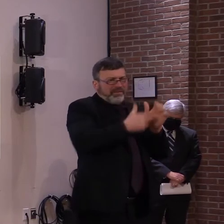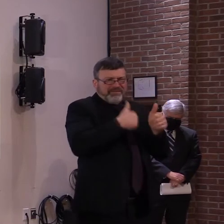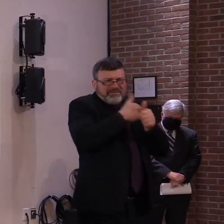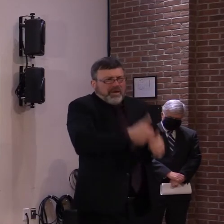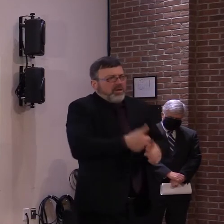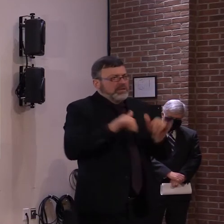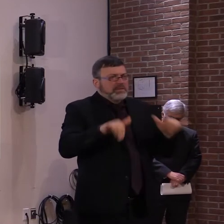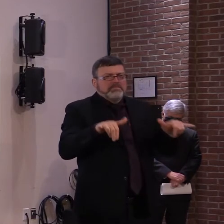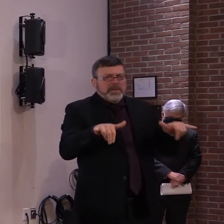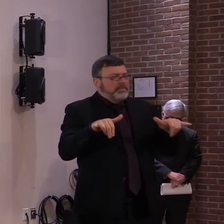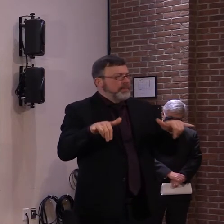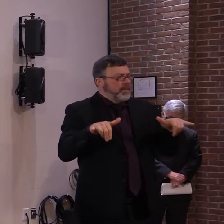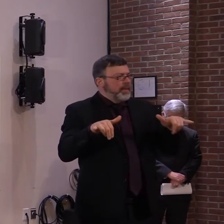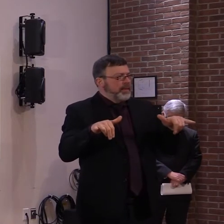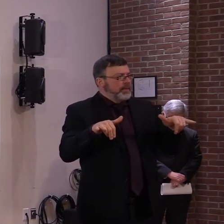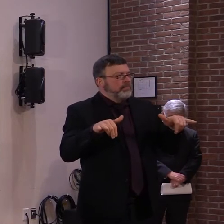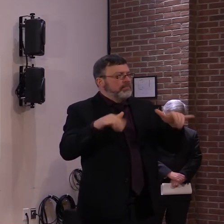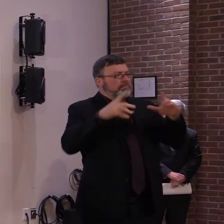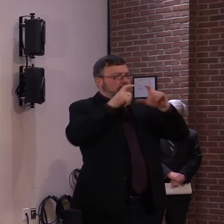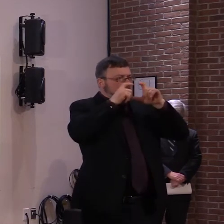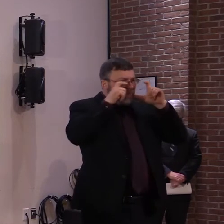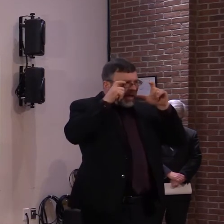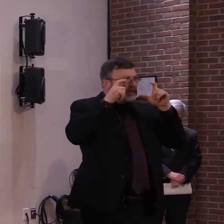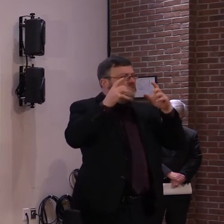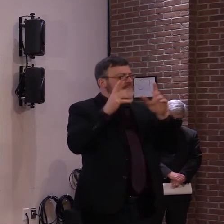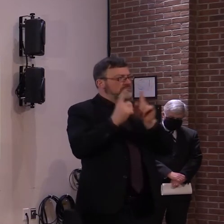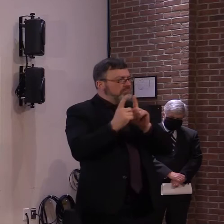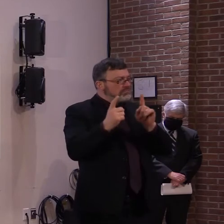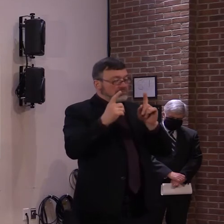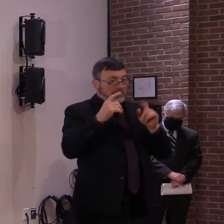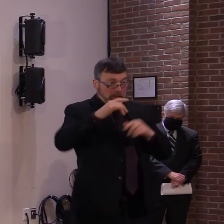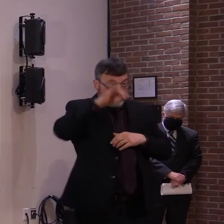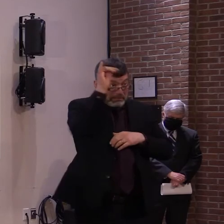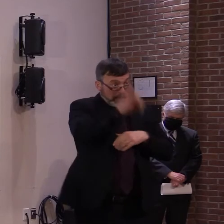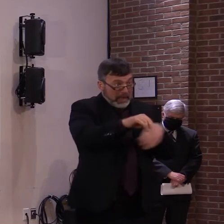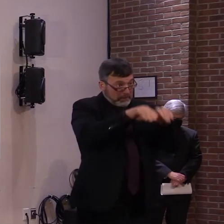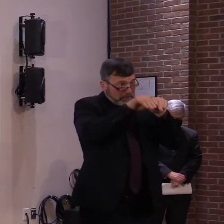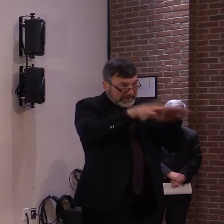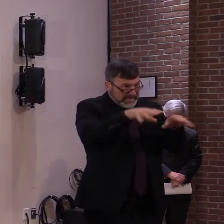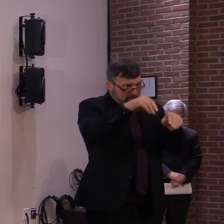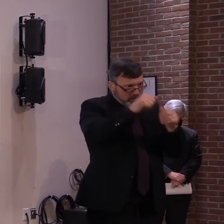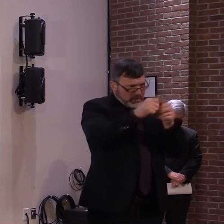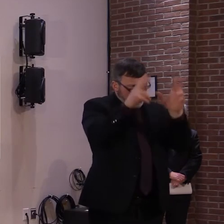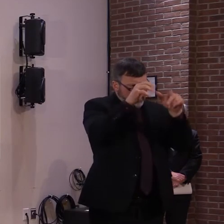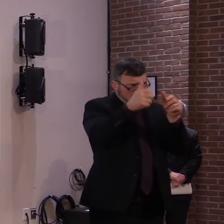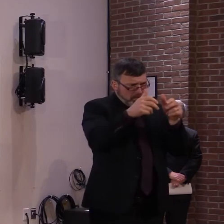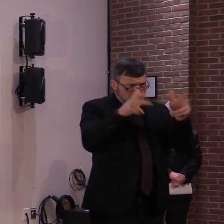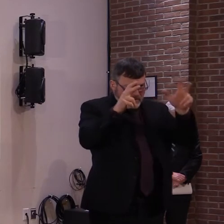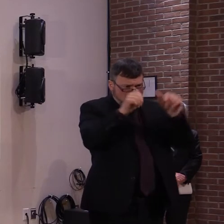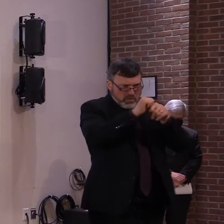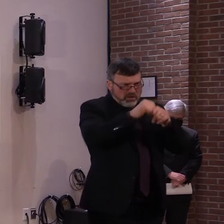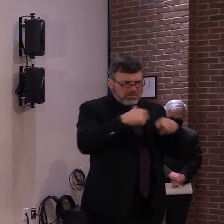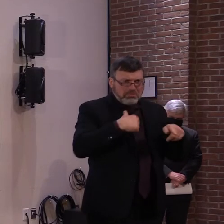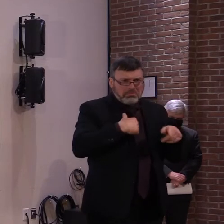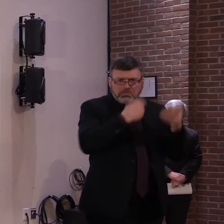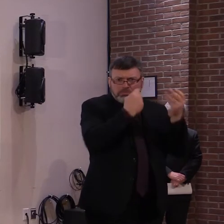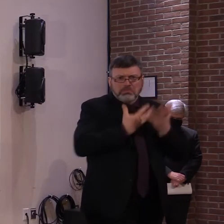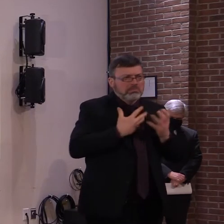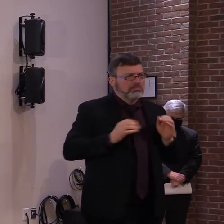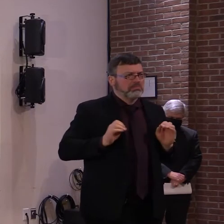specific case that you're describing. I may, I may call on practices, but skills drills, but basically